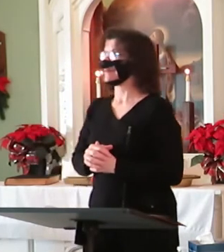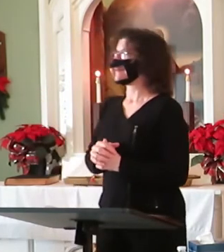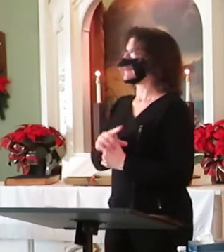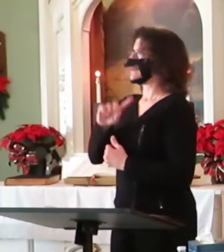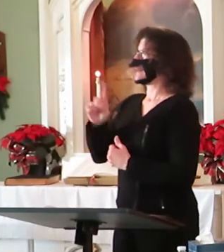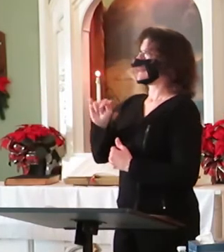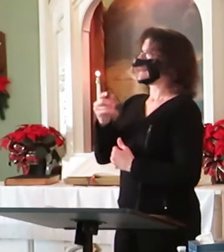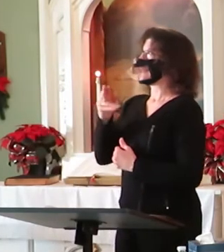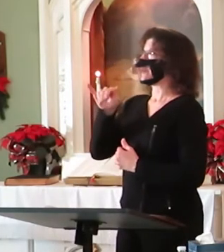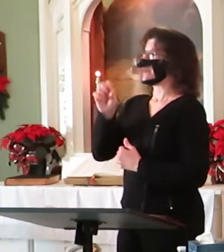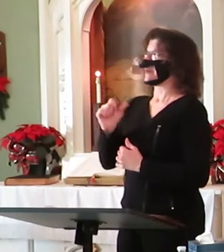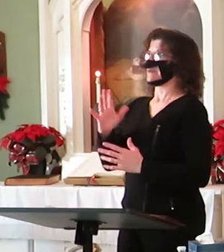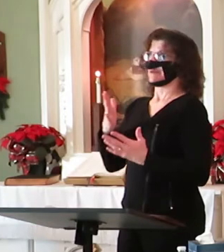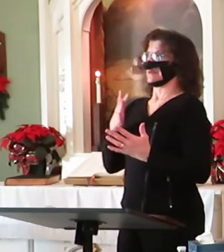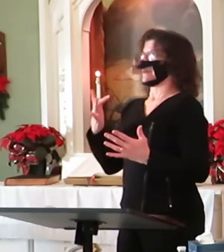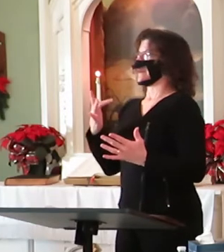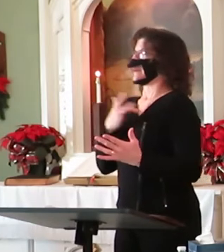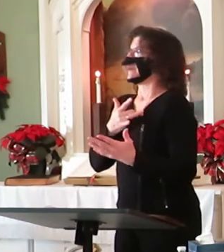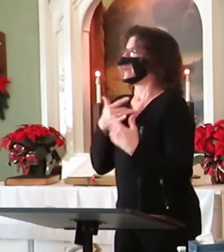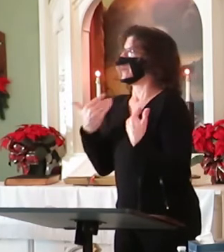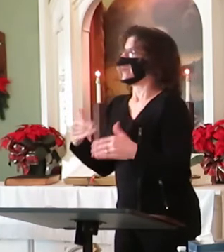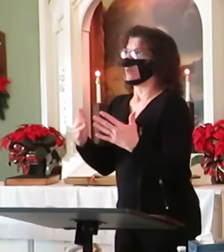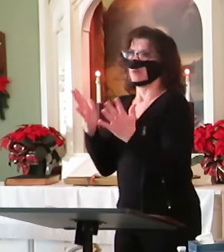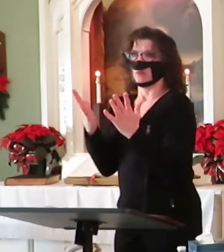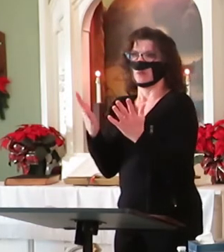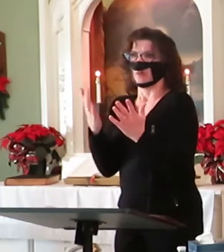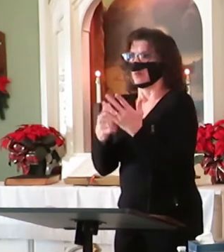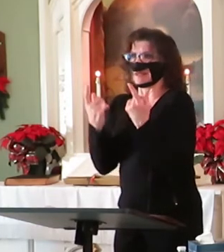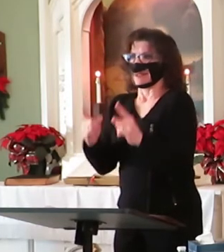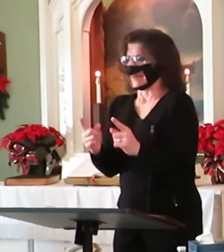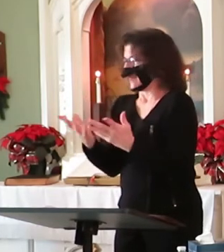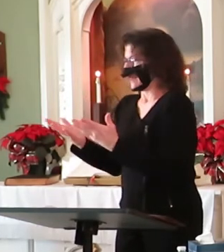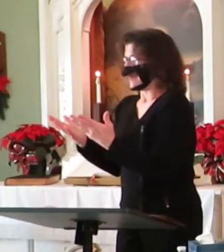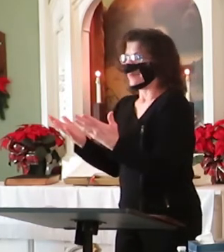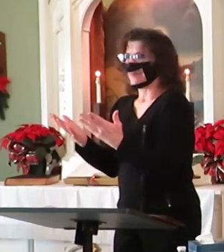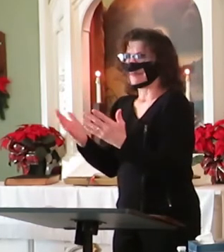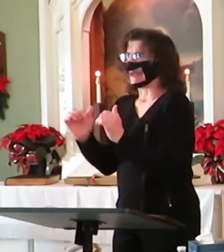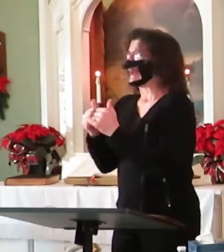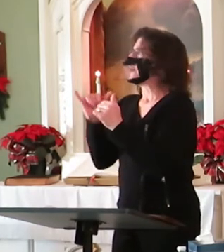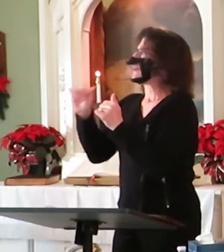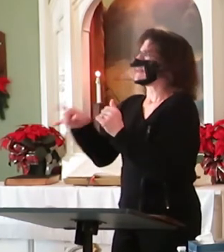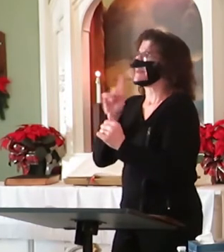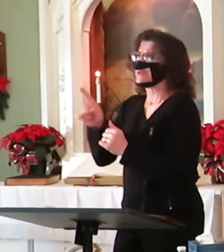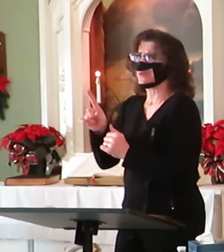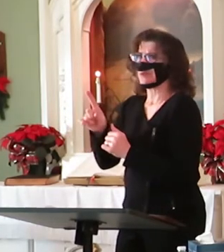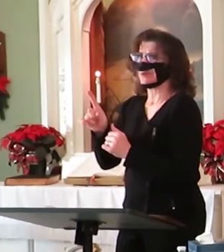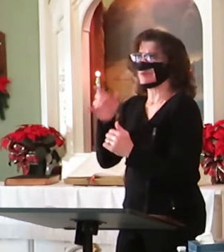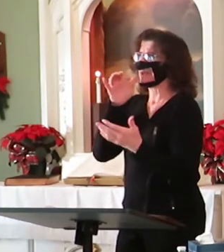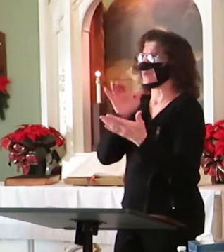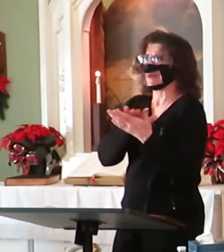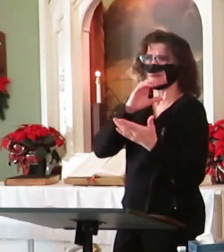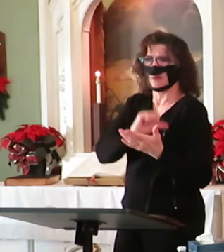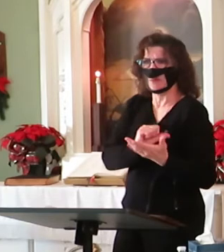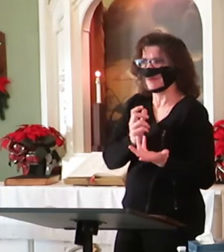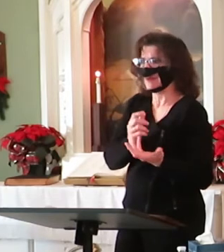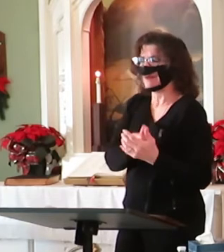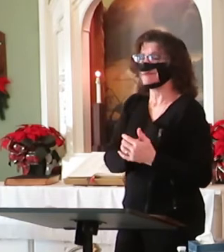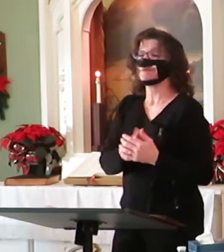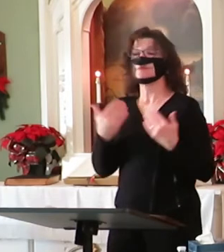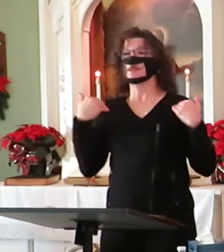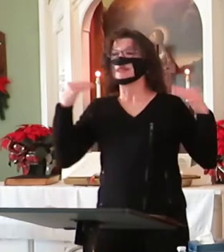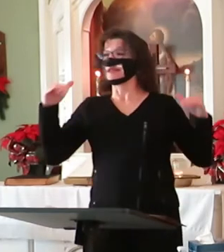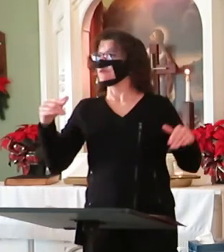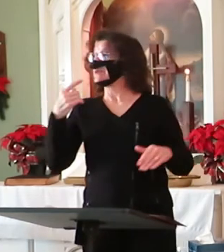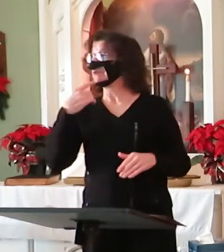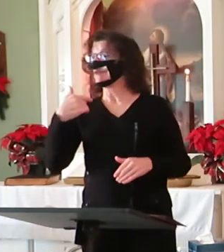Zacharias is stunned, both by experience and by the message, and asks, How can this be? And the angel answers,